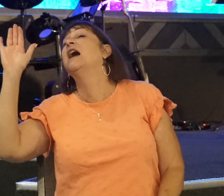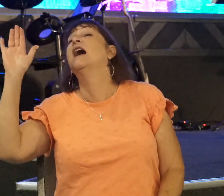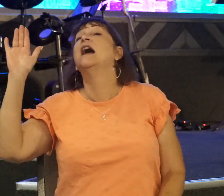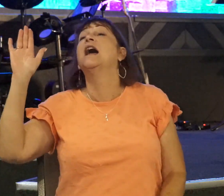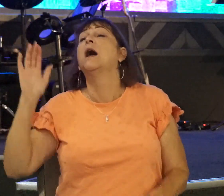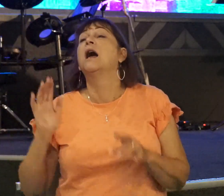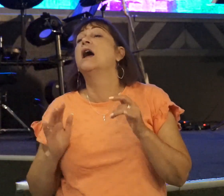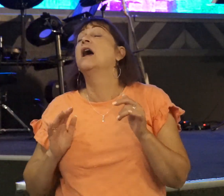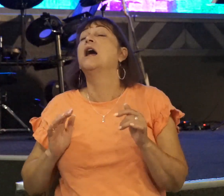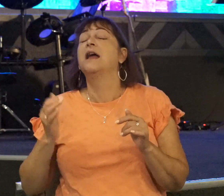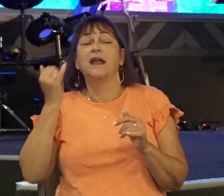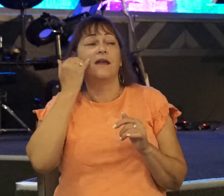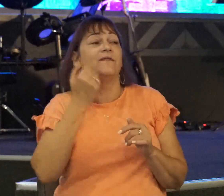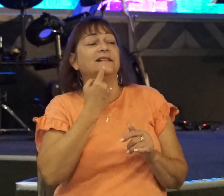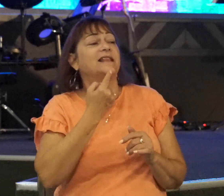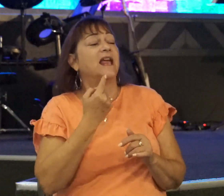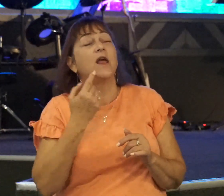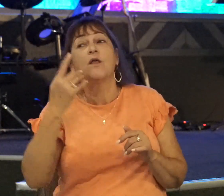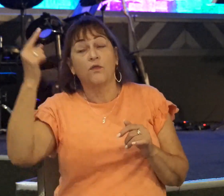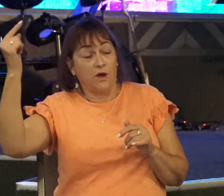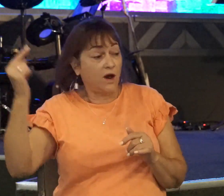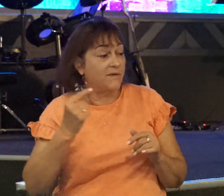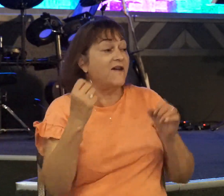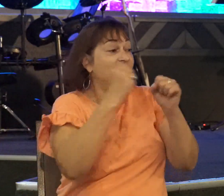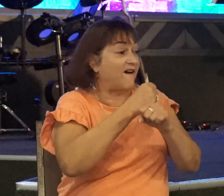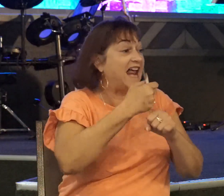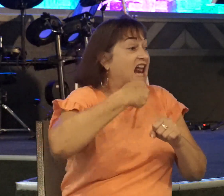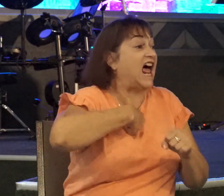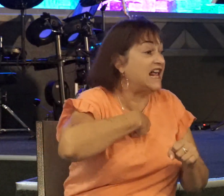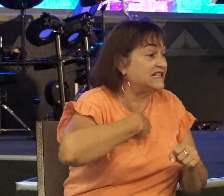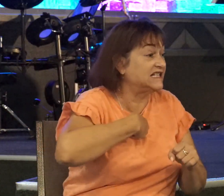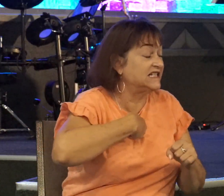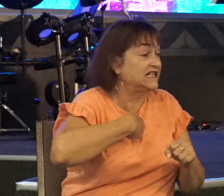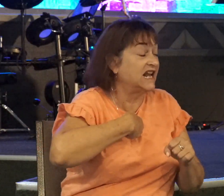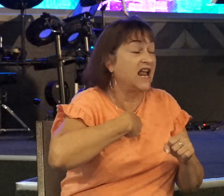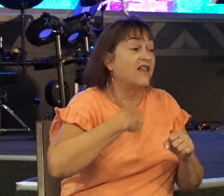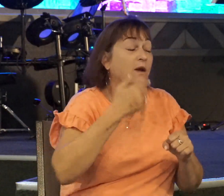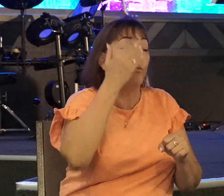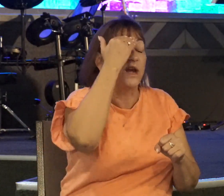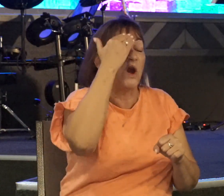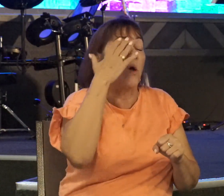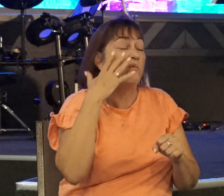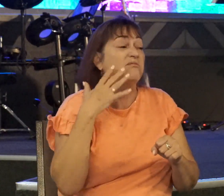And if they say they're coming down to fight us, well, then we know that God has a different plan.